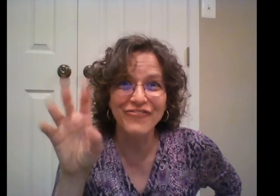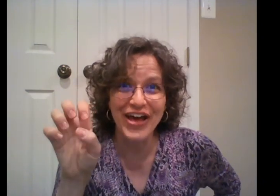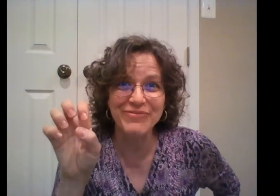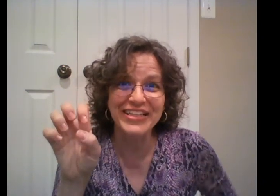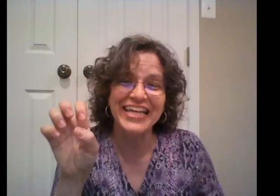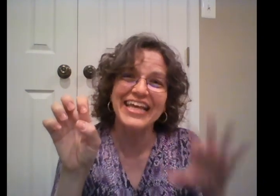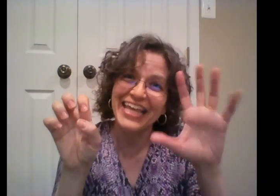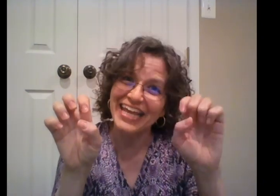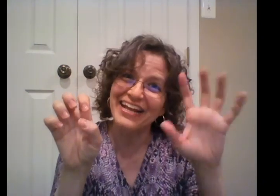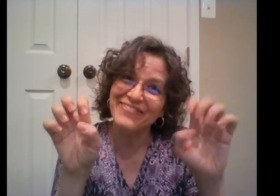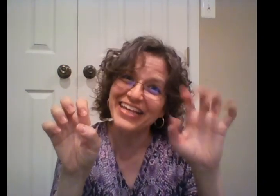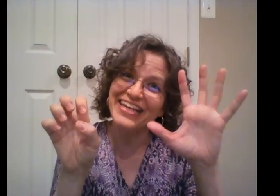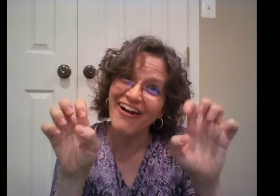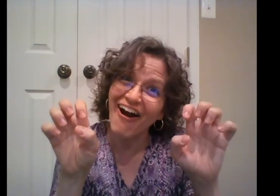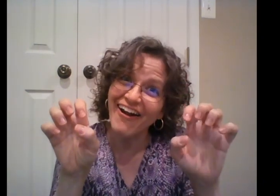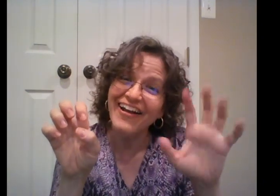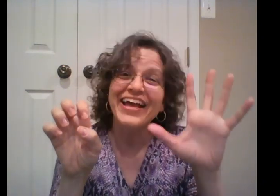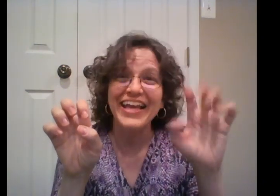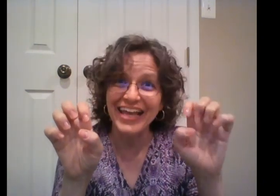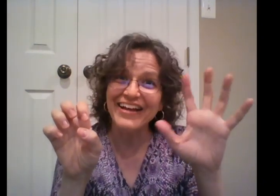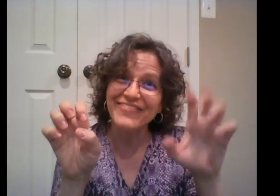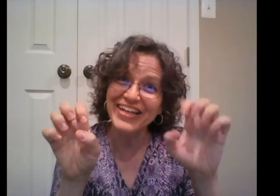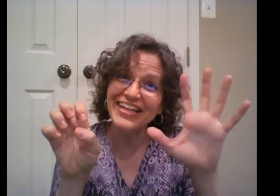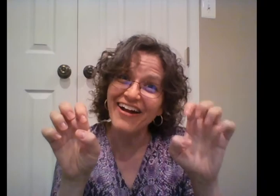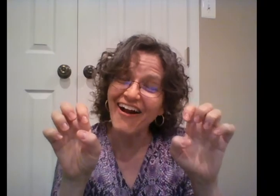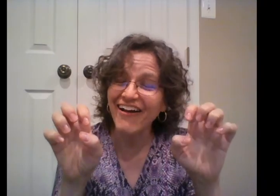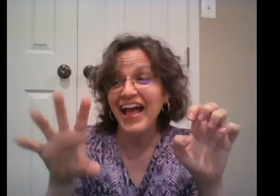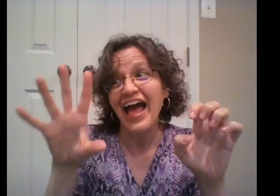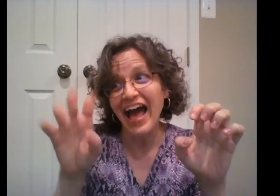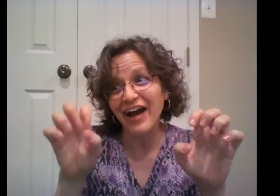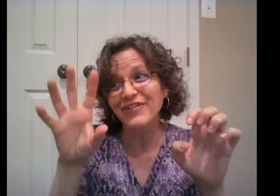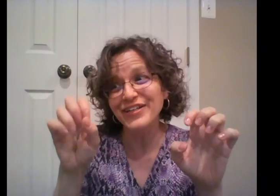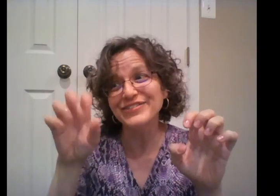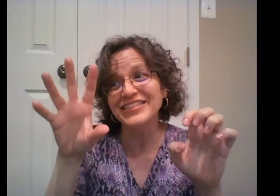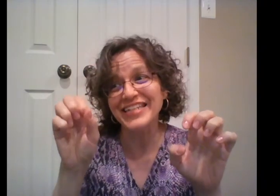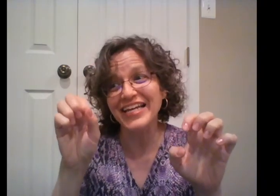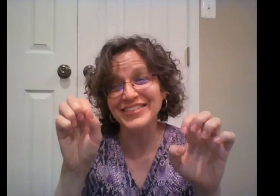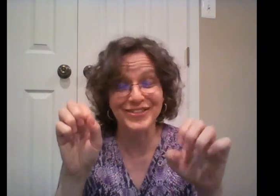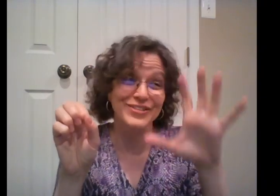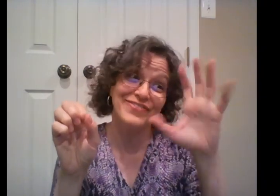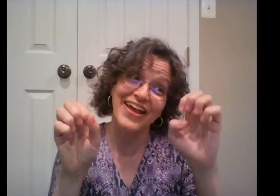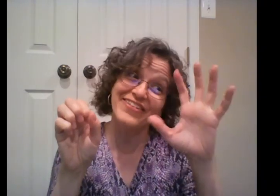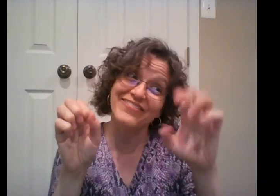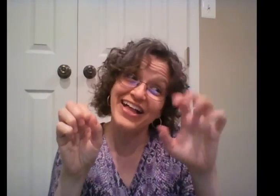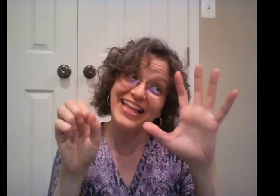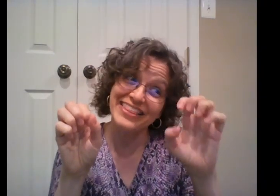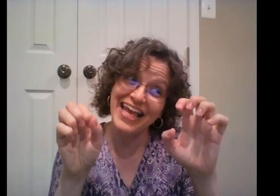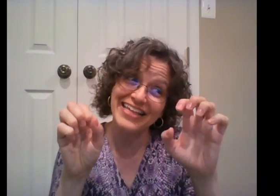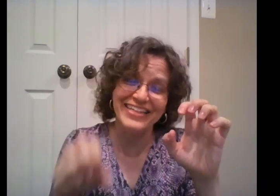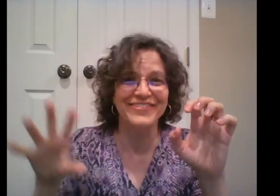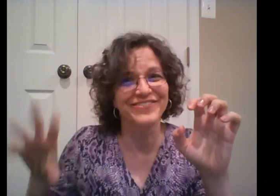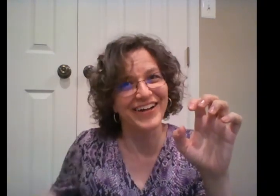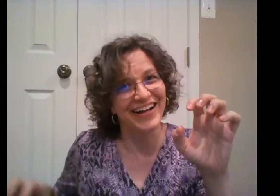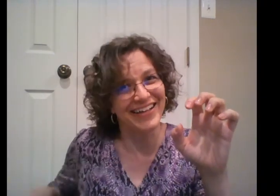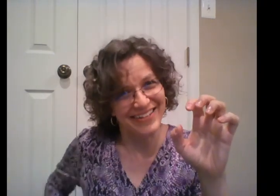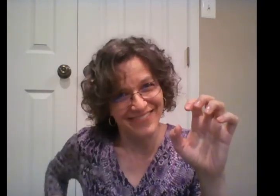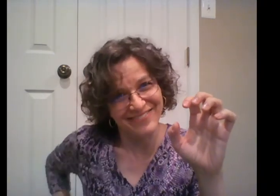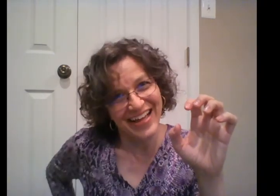family? Here we are. Here we are. How are you today, sirs? Very well, I thank you. Run away.